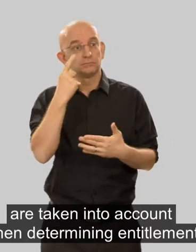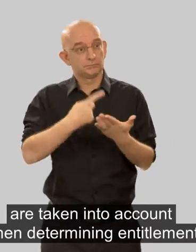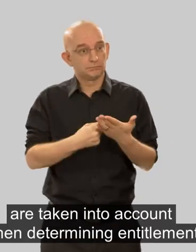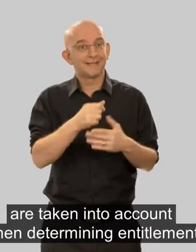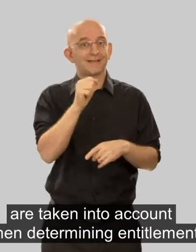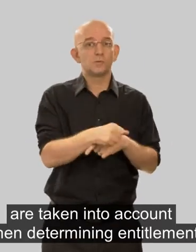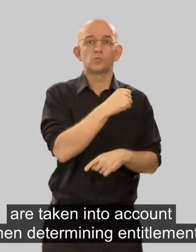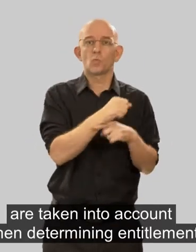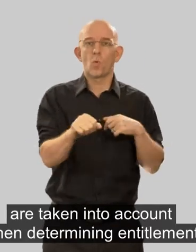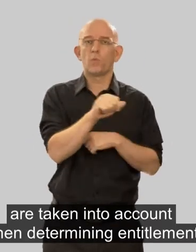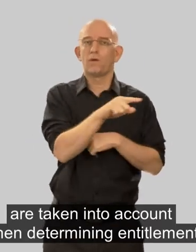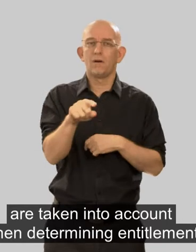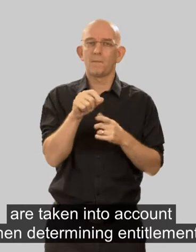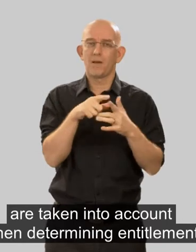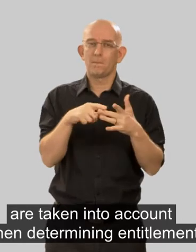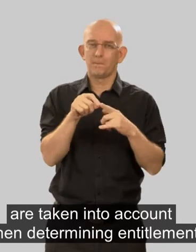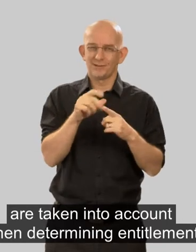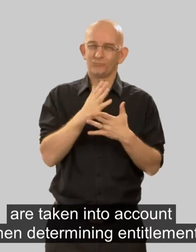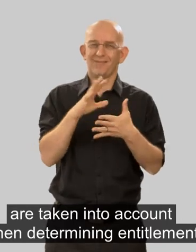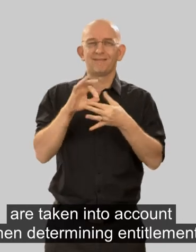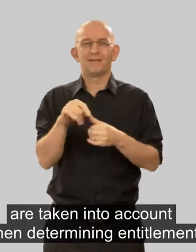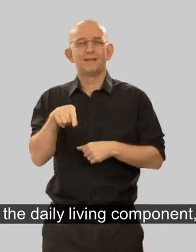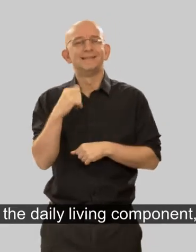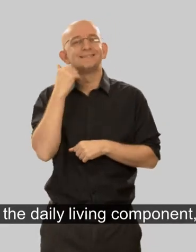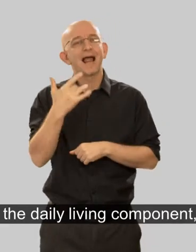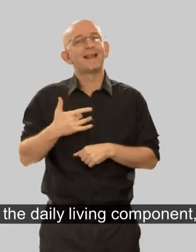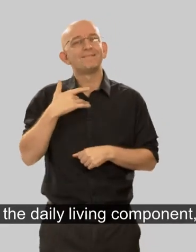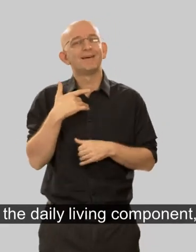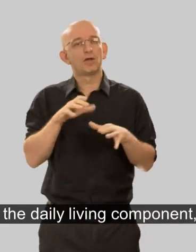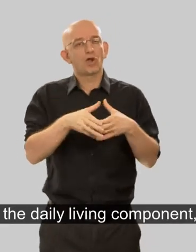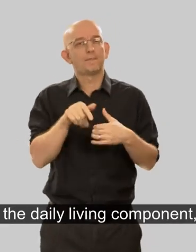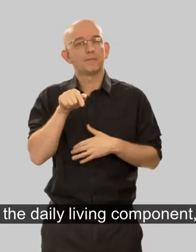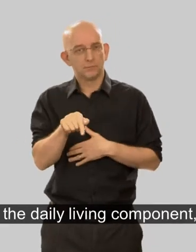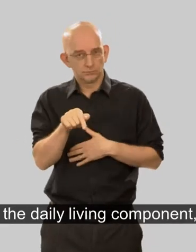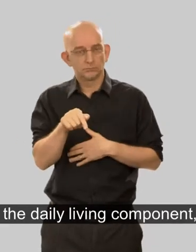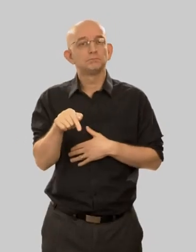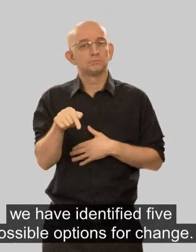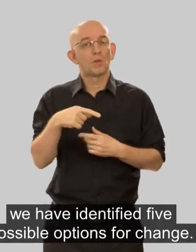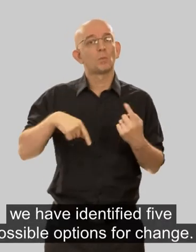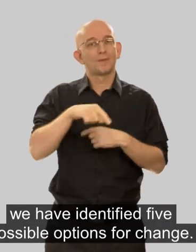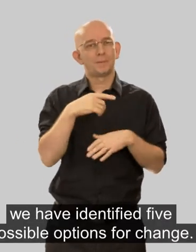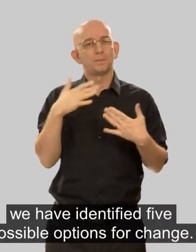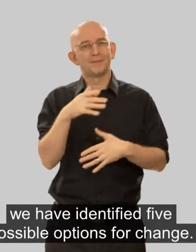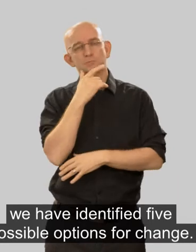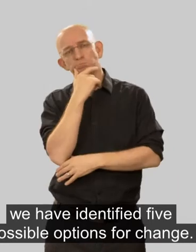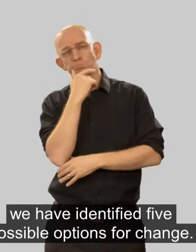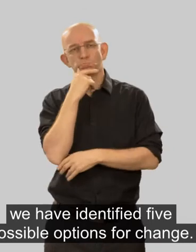account when determining entitlement to the daily living component we have identified five